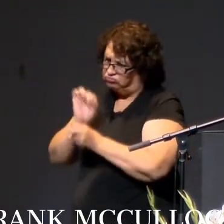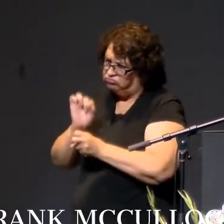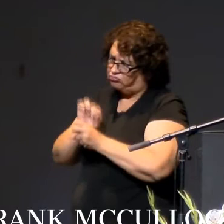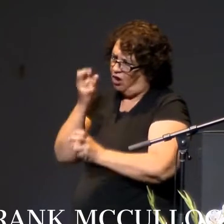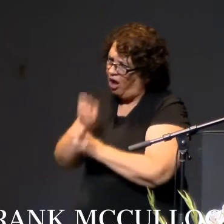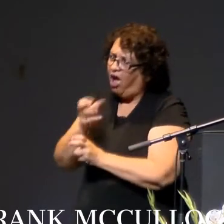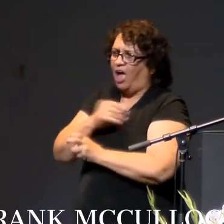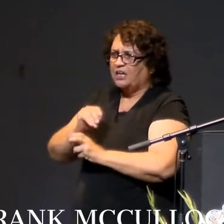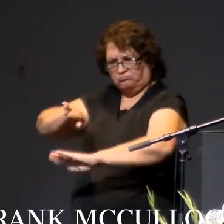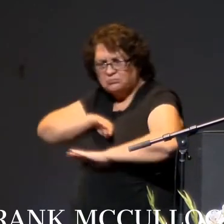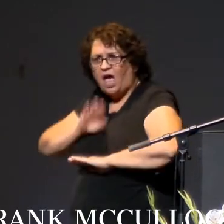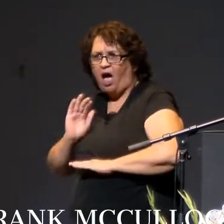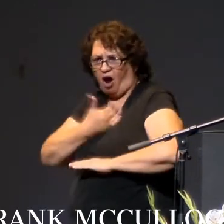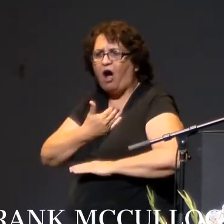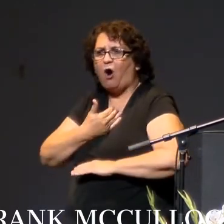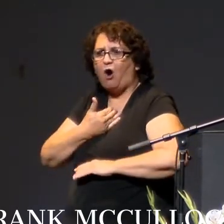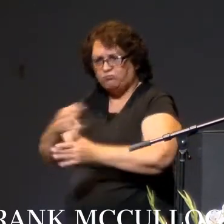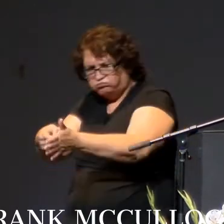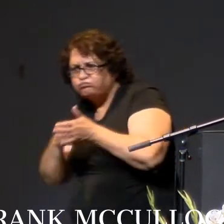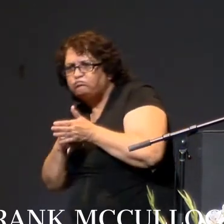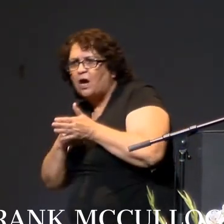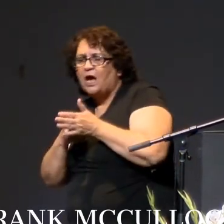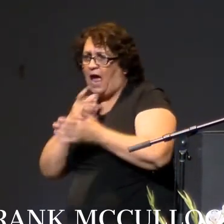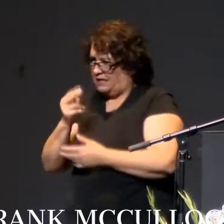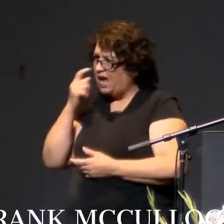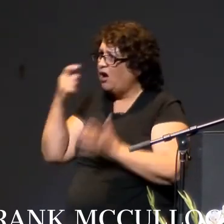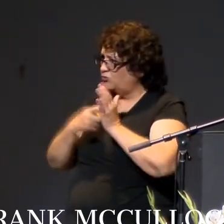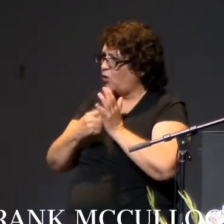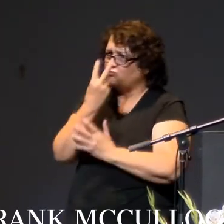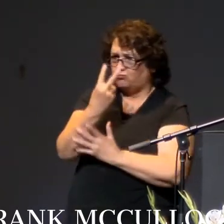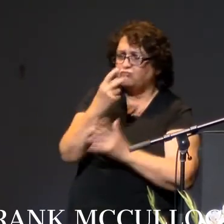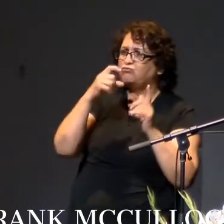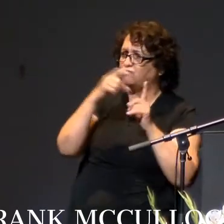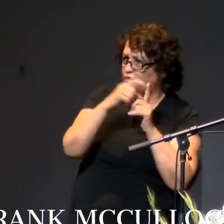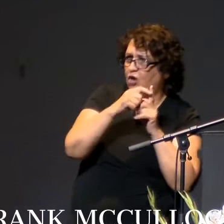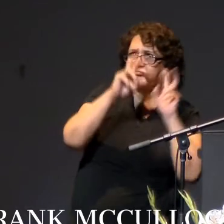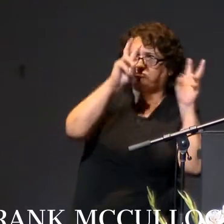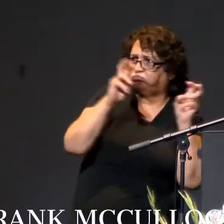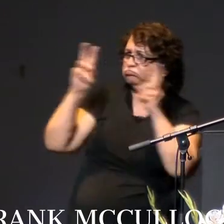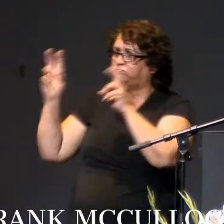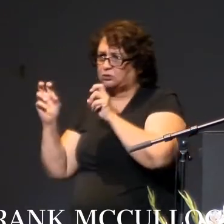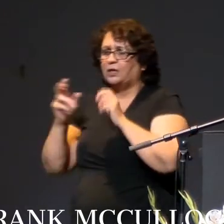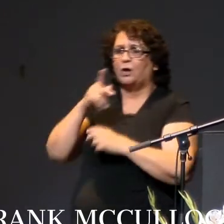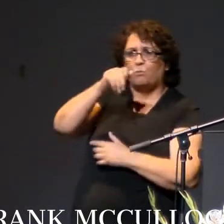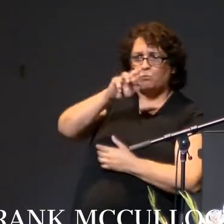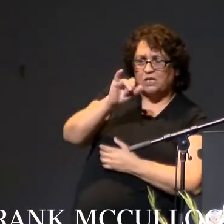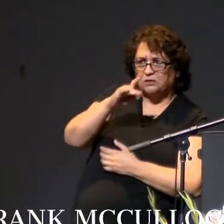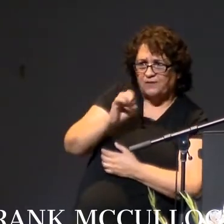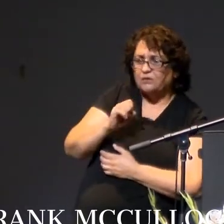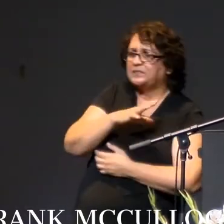see a strong correlation between resilience and perseverance. I see in you intellectual toughness and